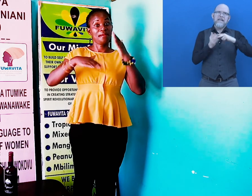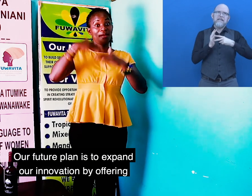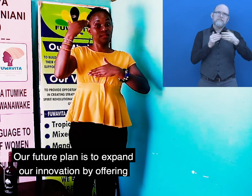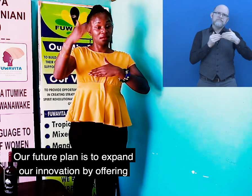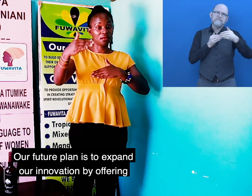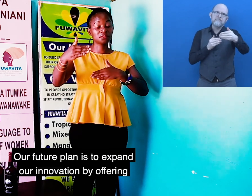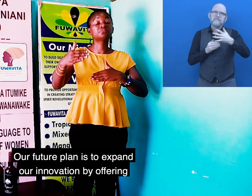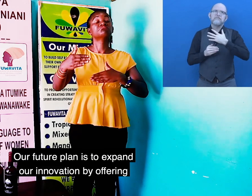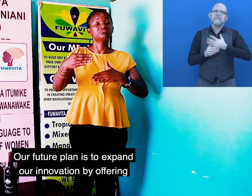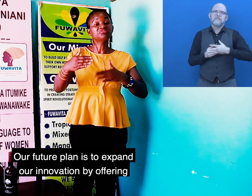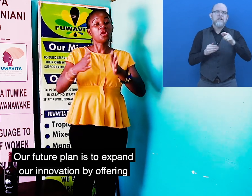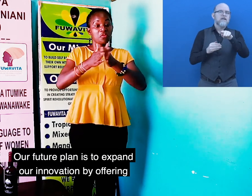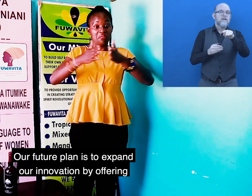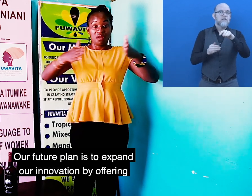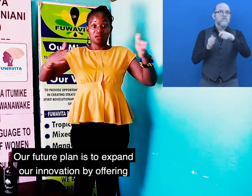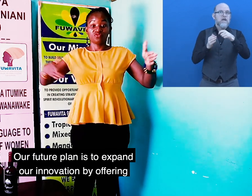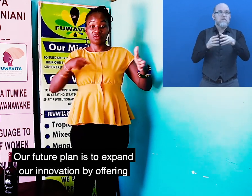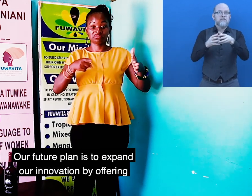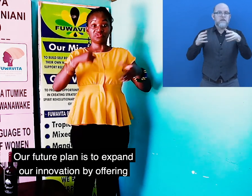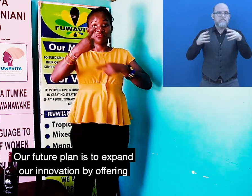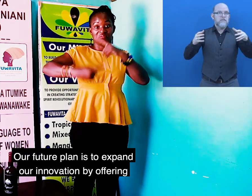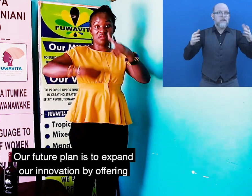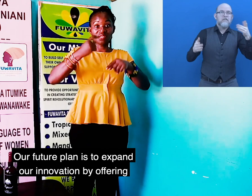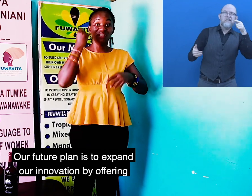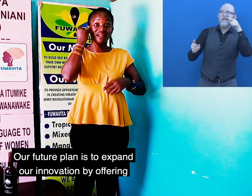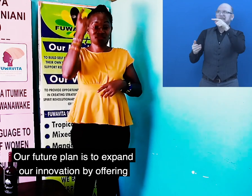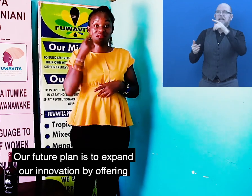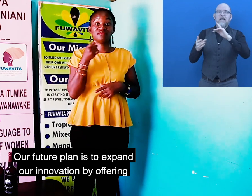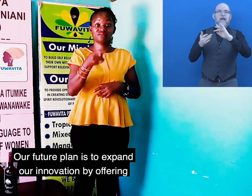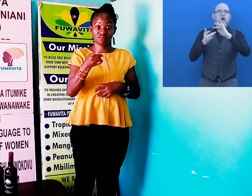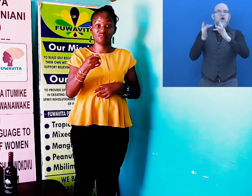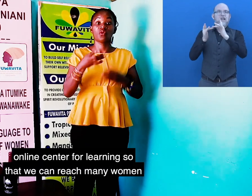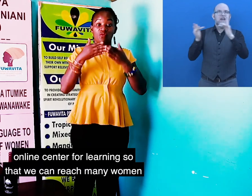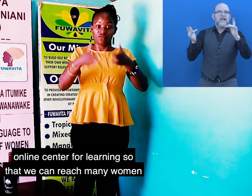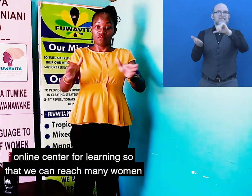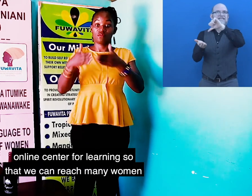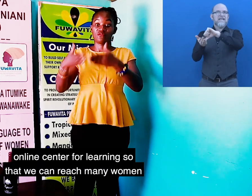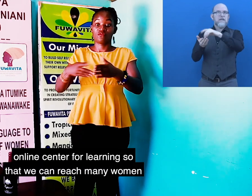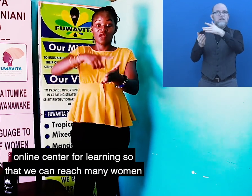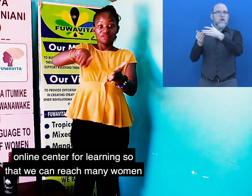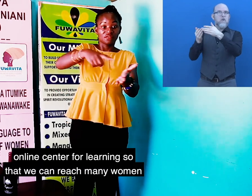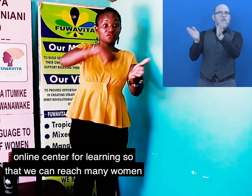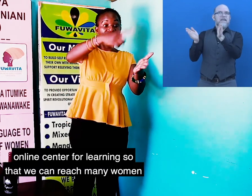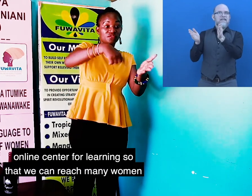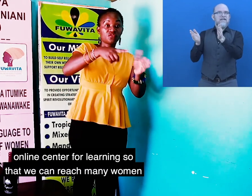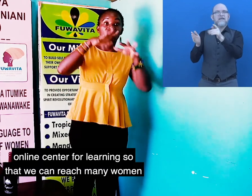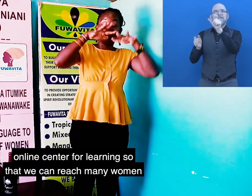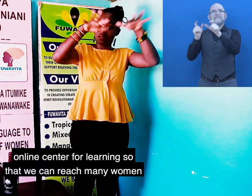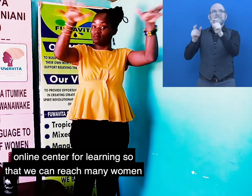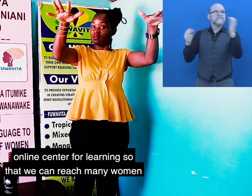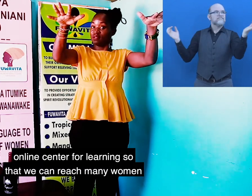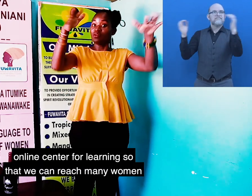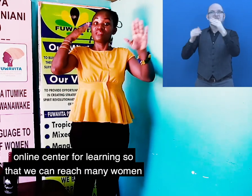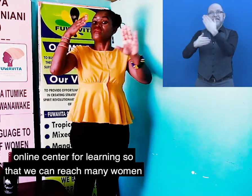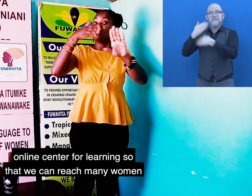Our future plan is to expand our innovation by opening online center for learning so